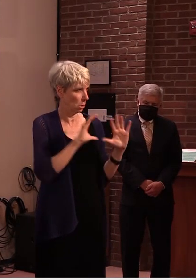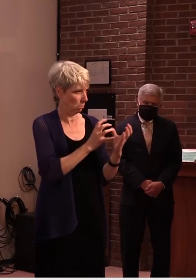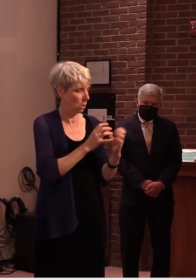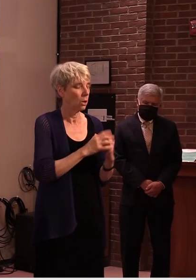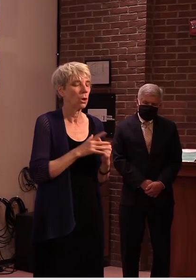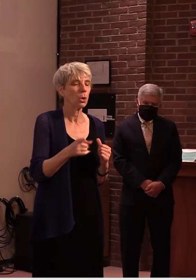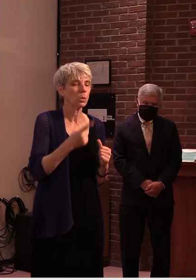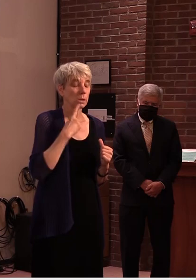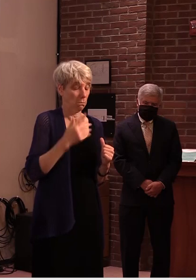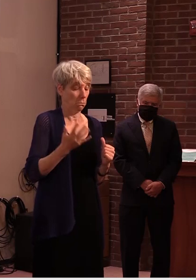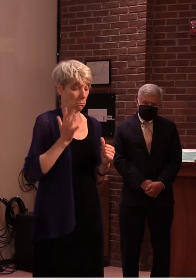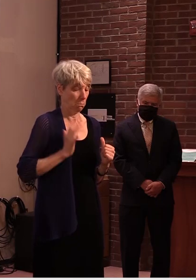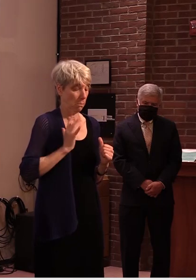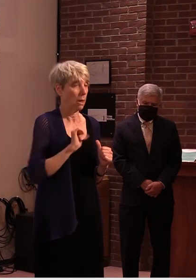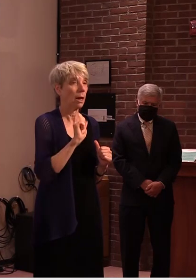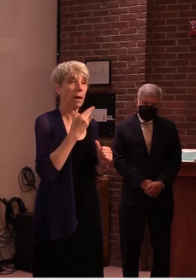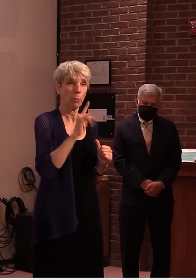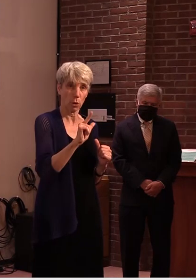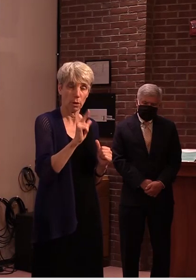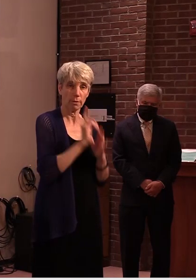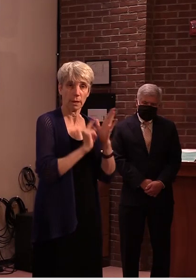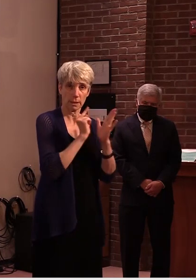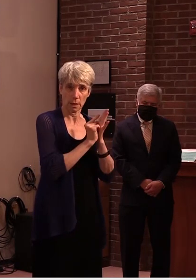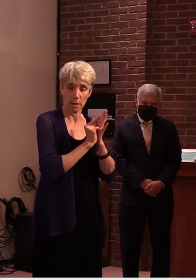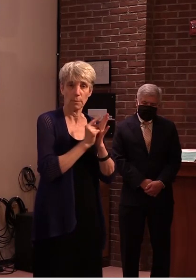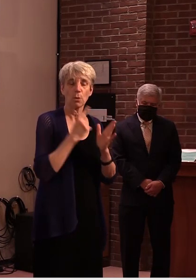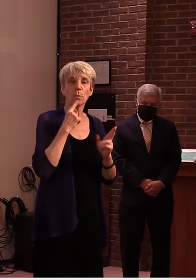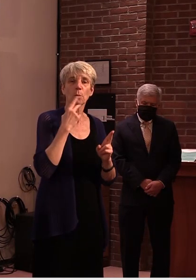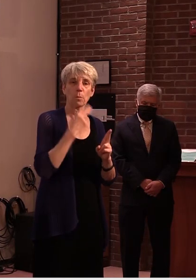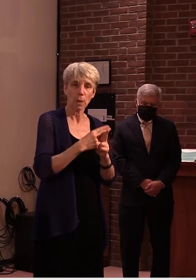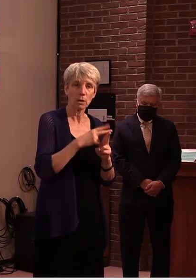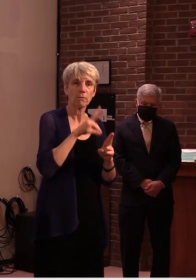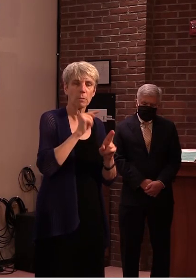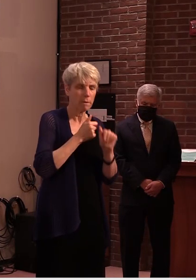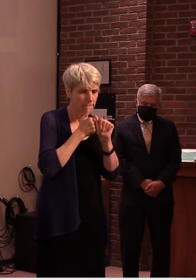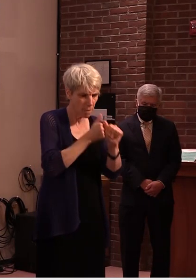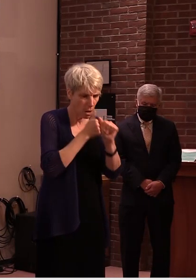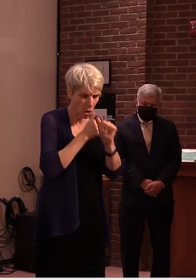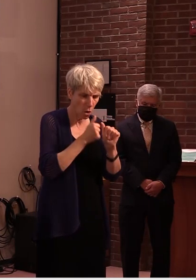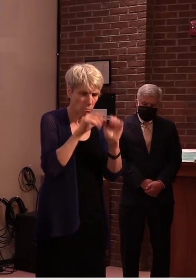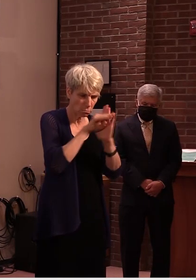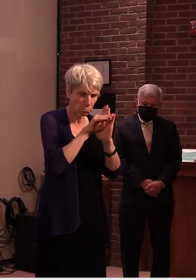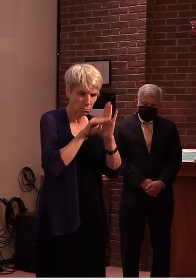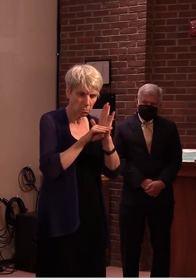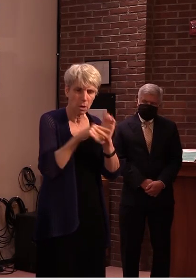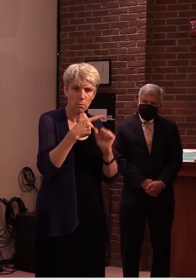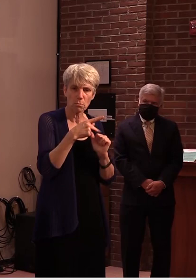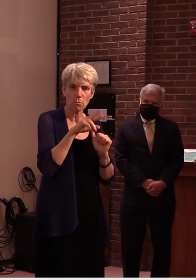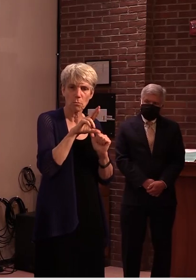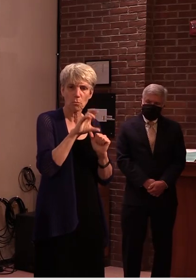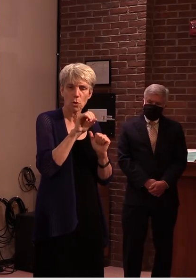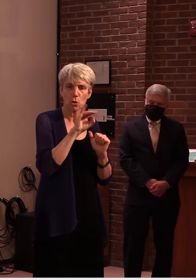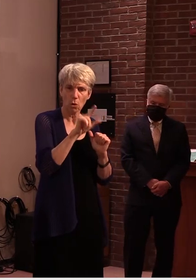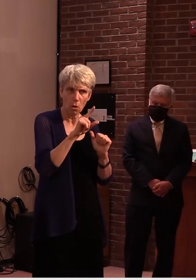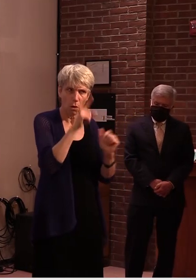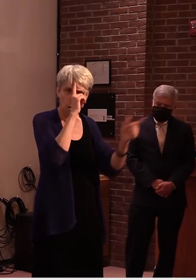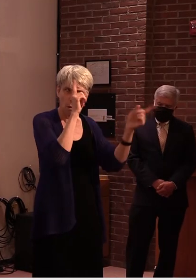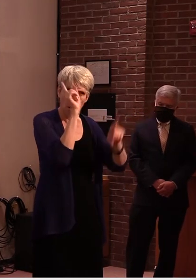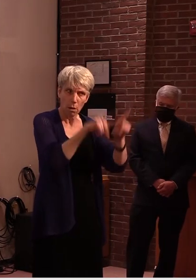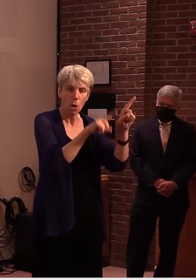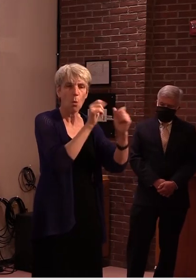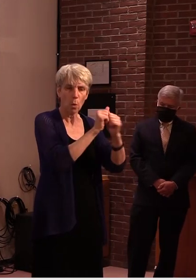shared the protocols that vermont was uh working with with the folks down in mississippi can you clarify